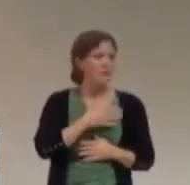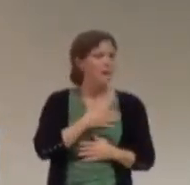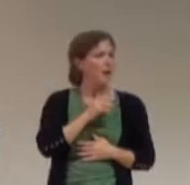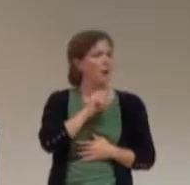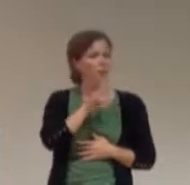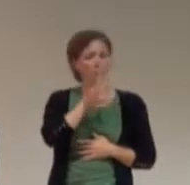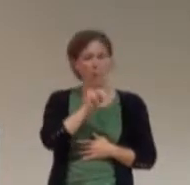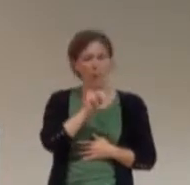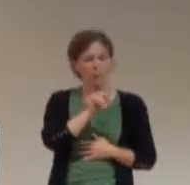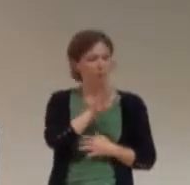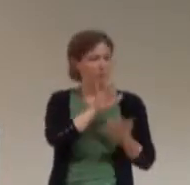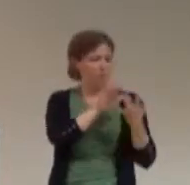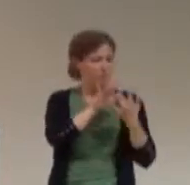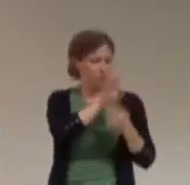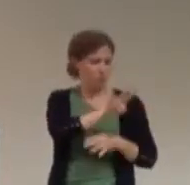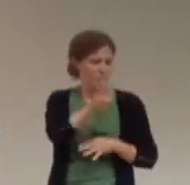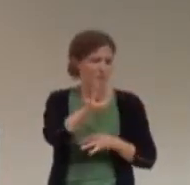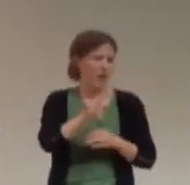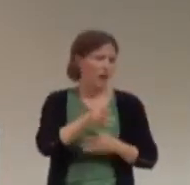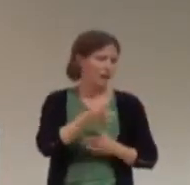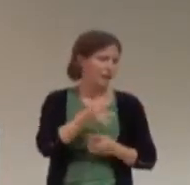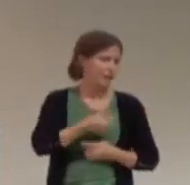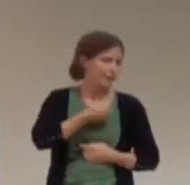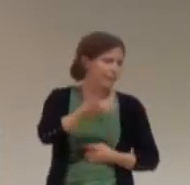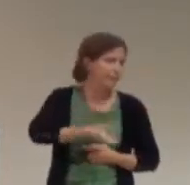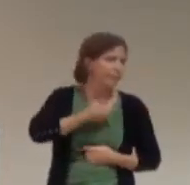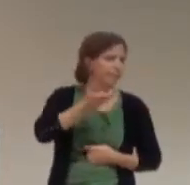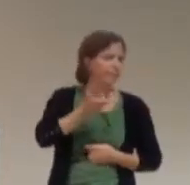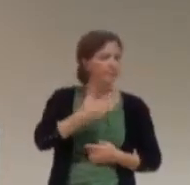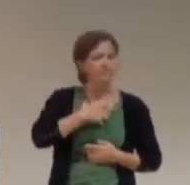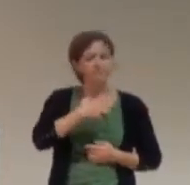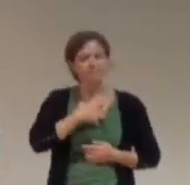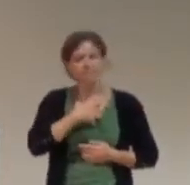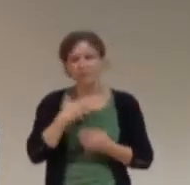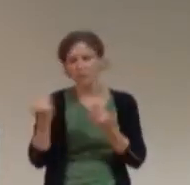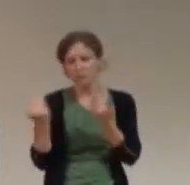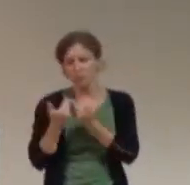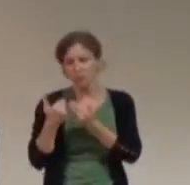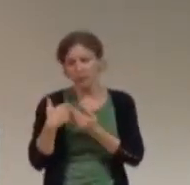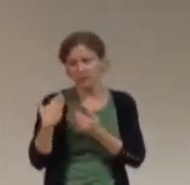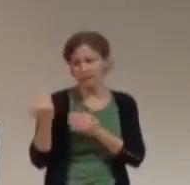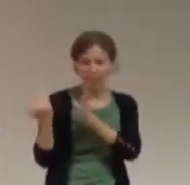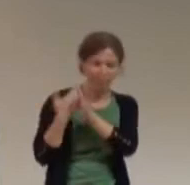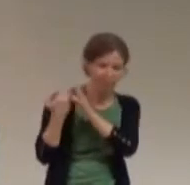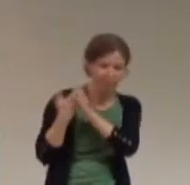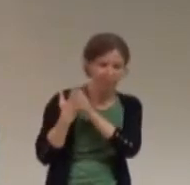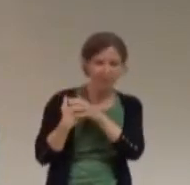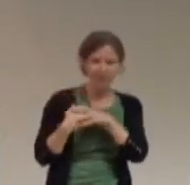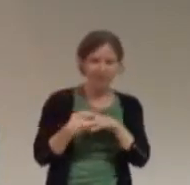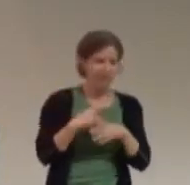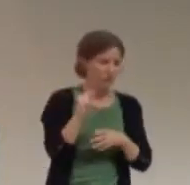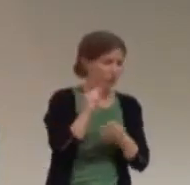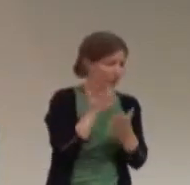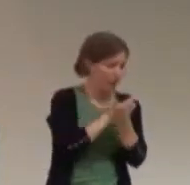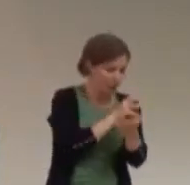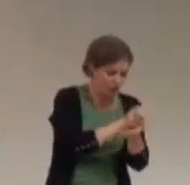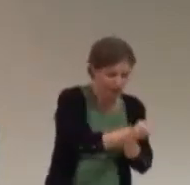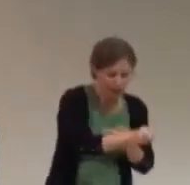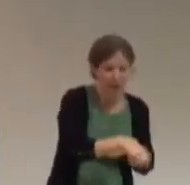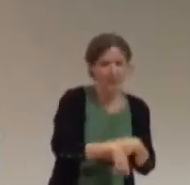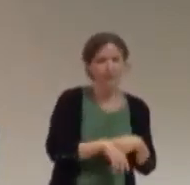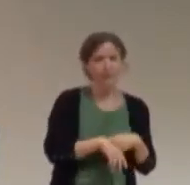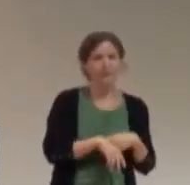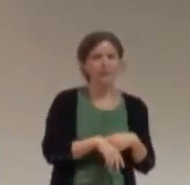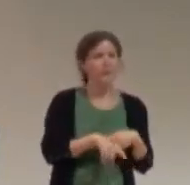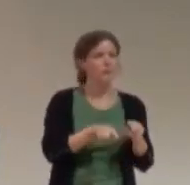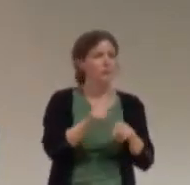space where I rant about things like my roommate bothering me, and running out of toilet paper, and oh yes, these